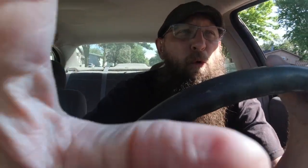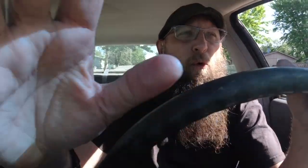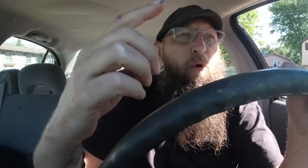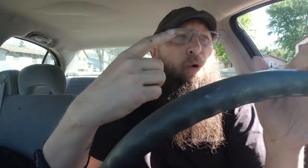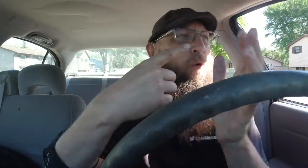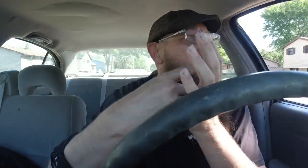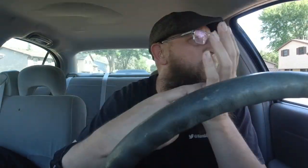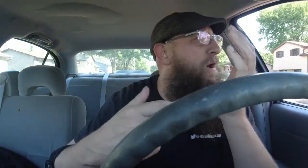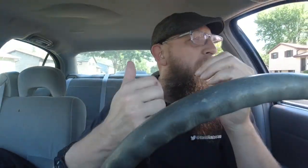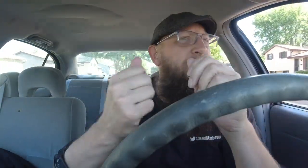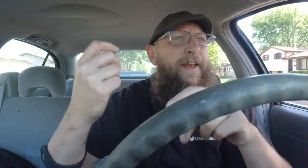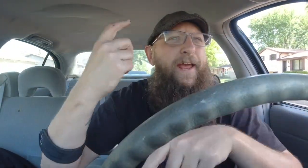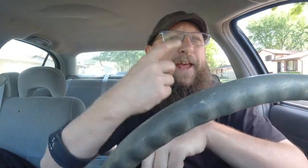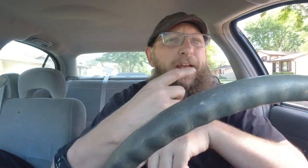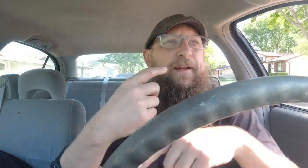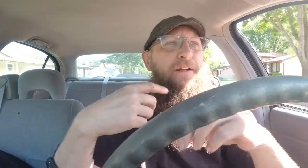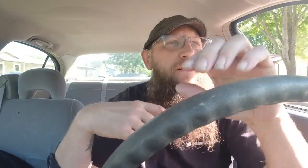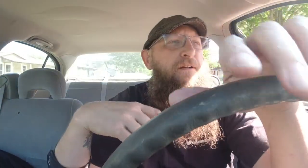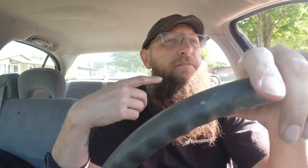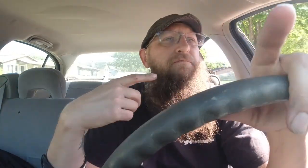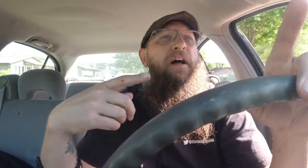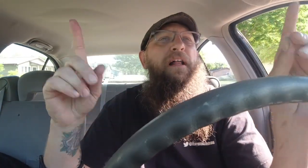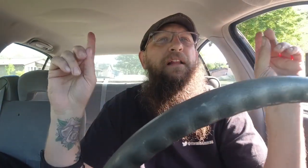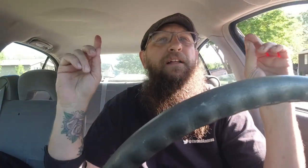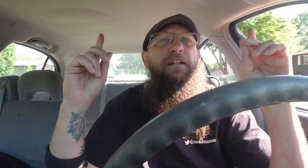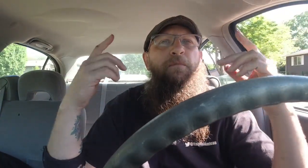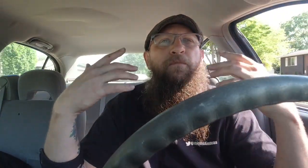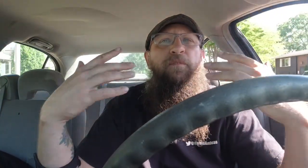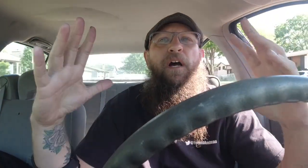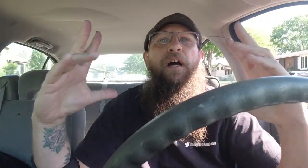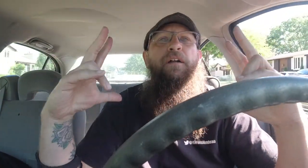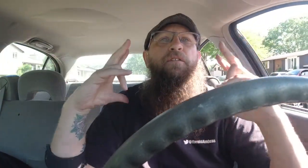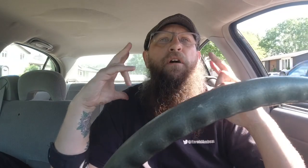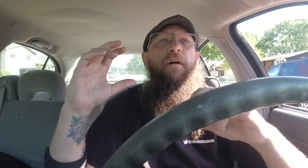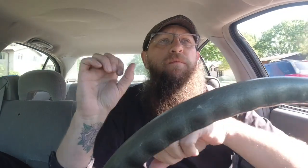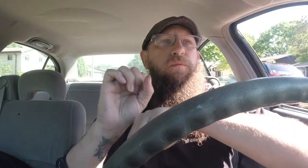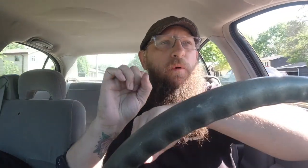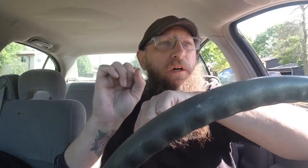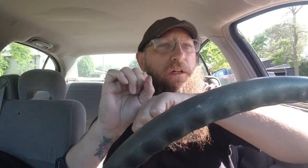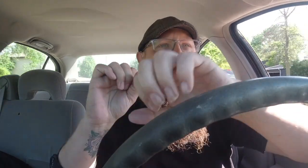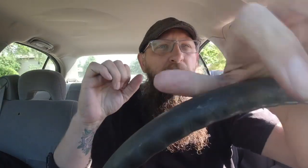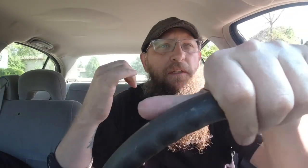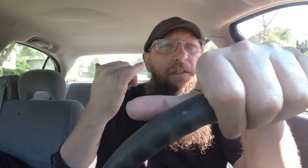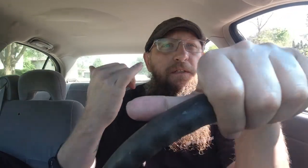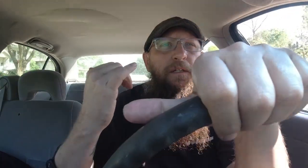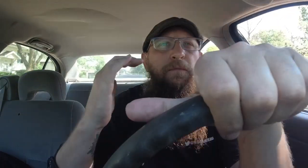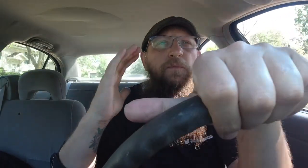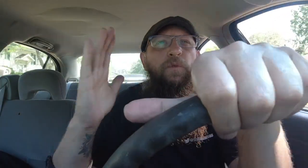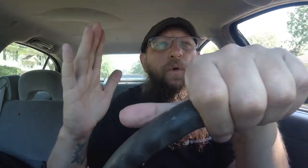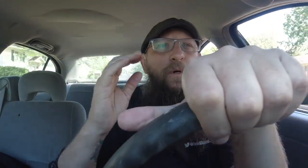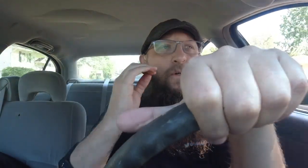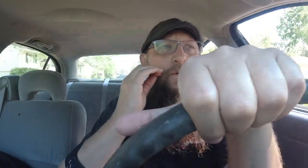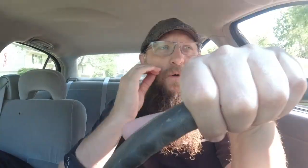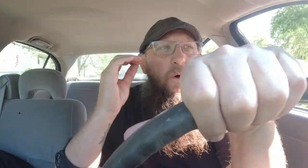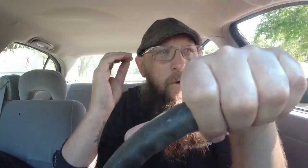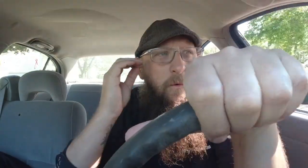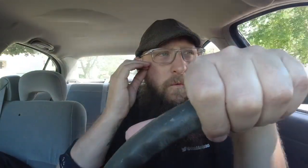what a day finally i'm done off work and i'm going home